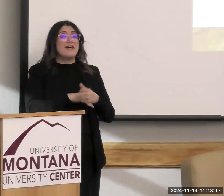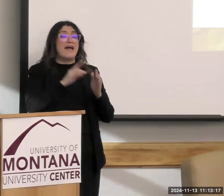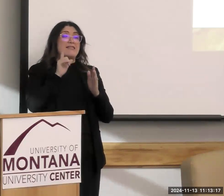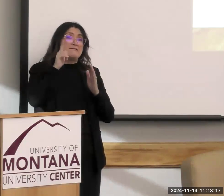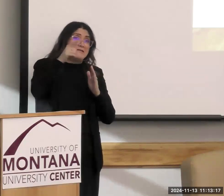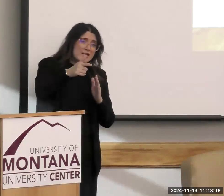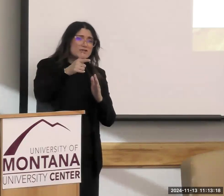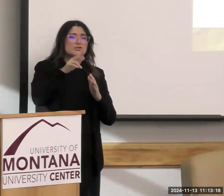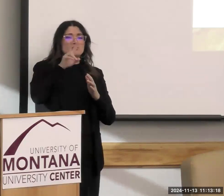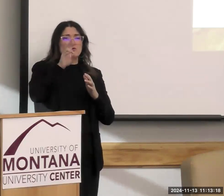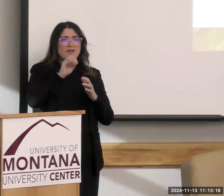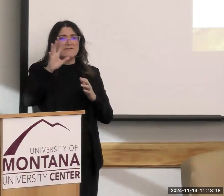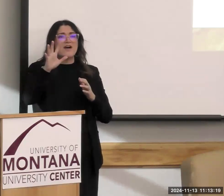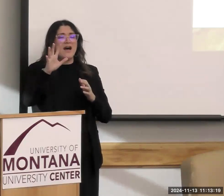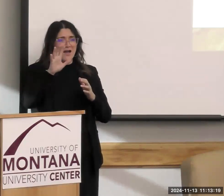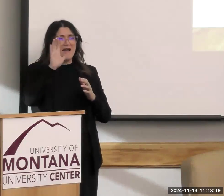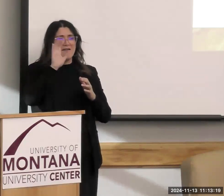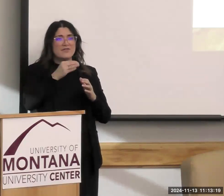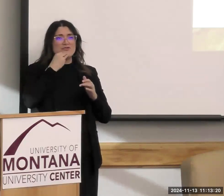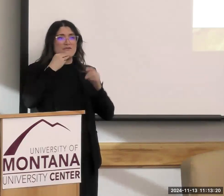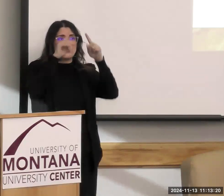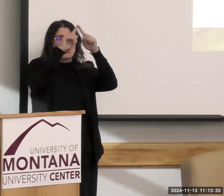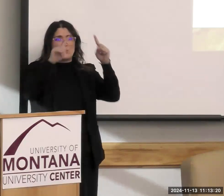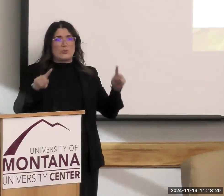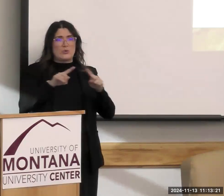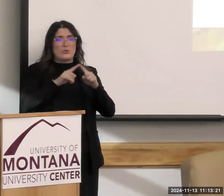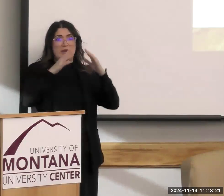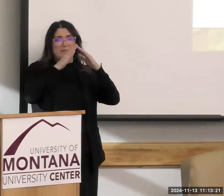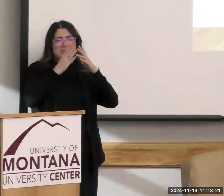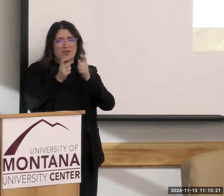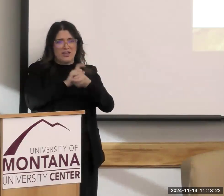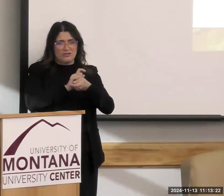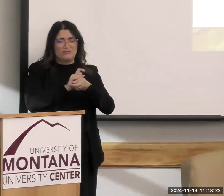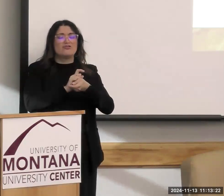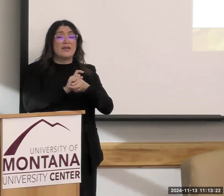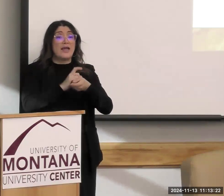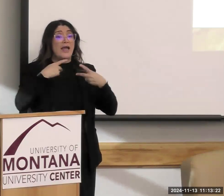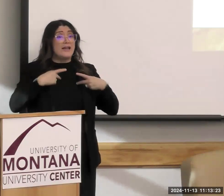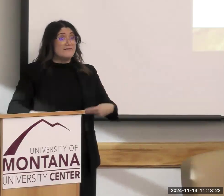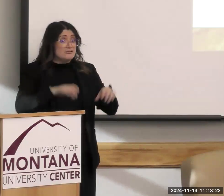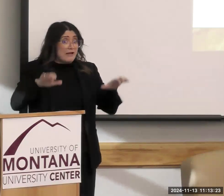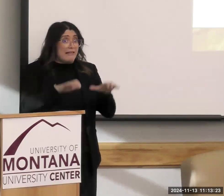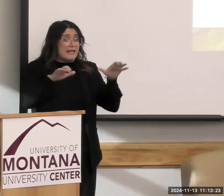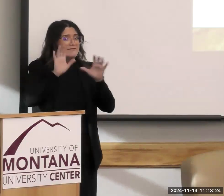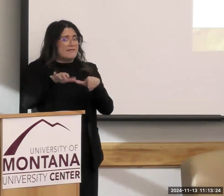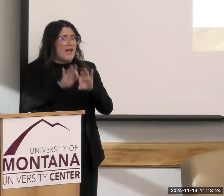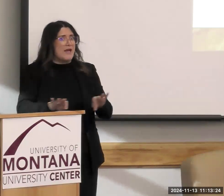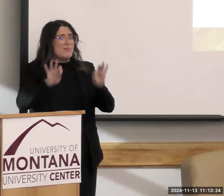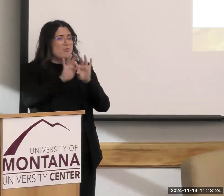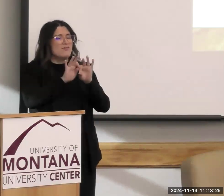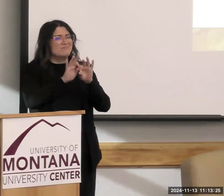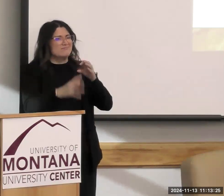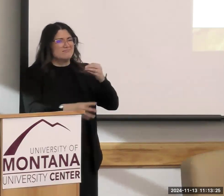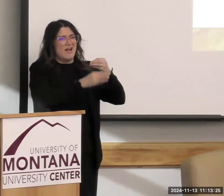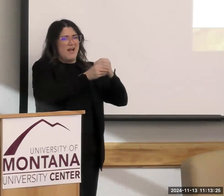the Food Pyramid changed, and physical activity and the importance of it was added. Here's what it also got